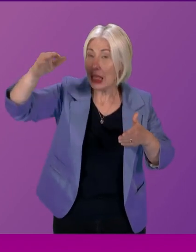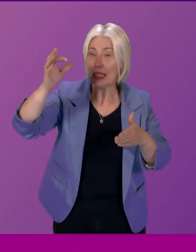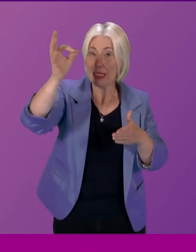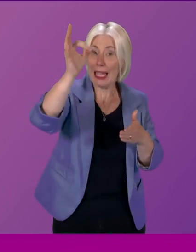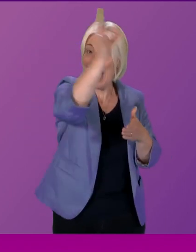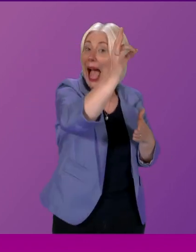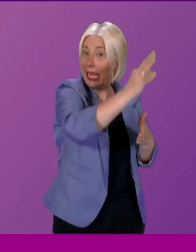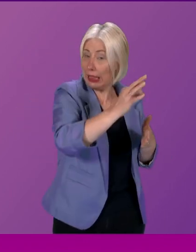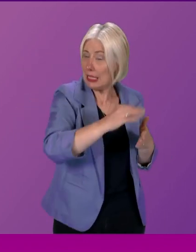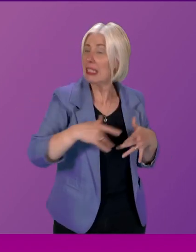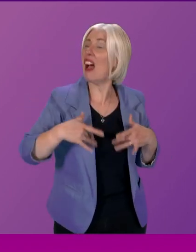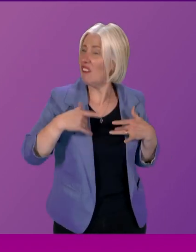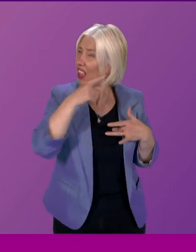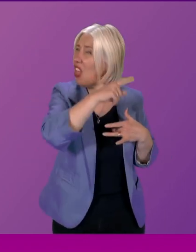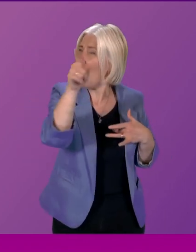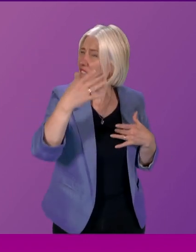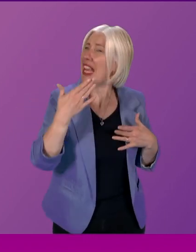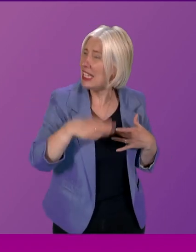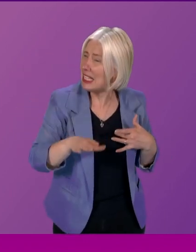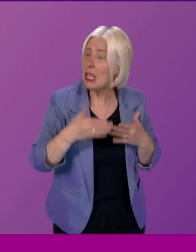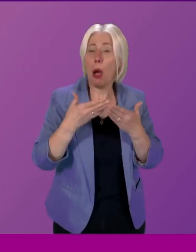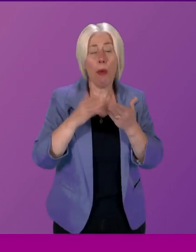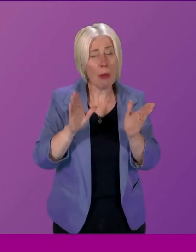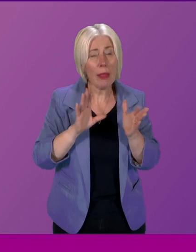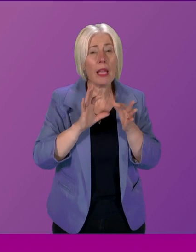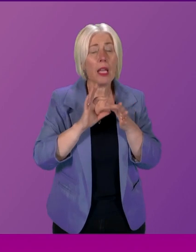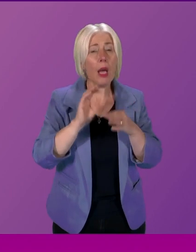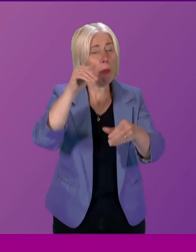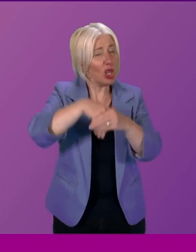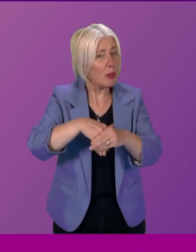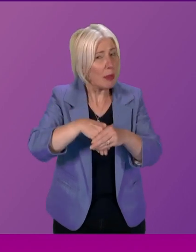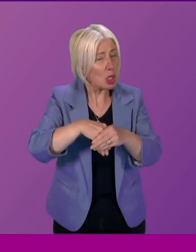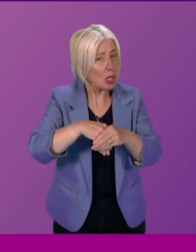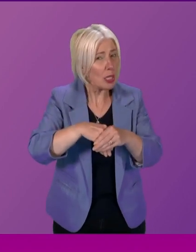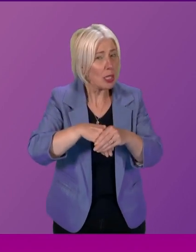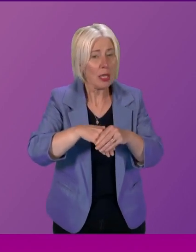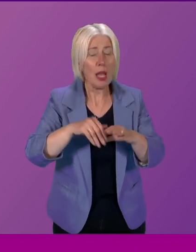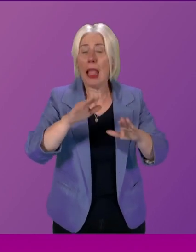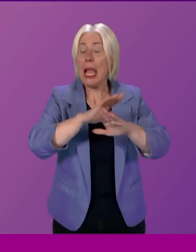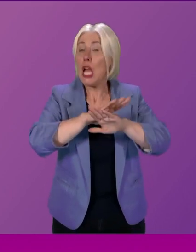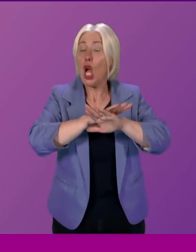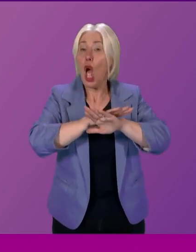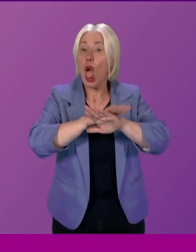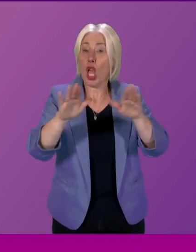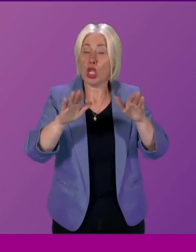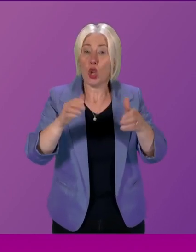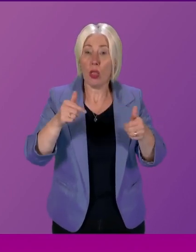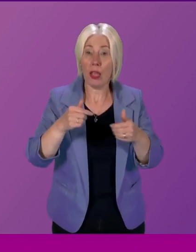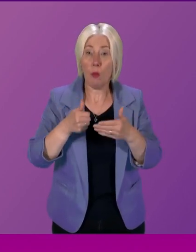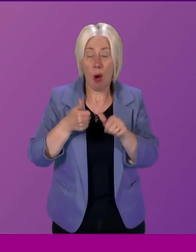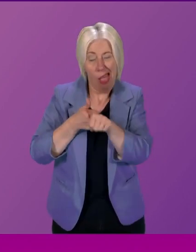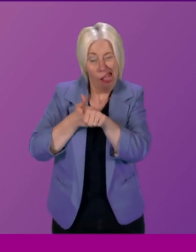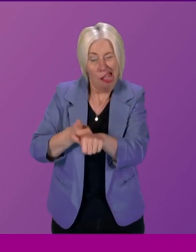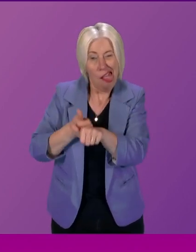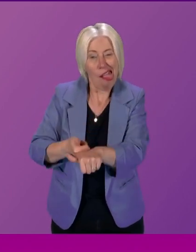participation and they need to be confirmed that it is not a bias towards what happens in the central belt